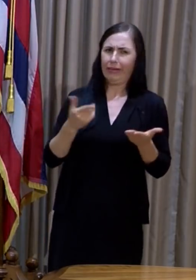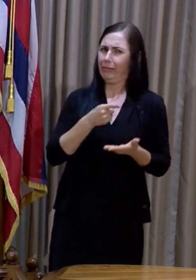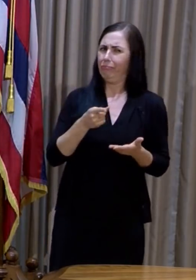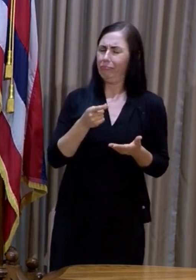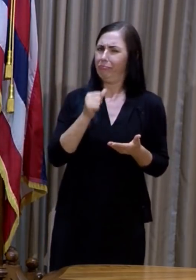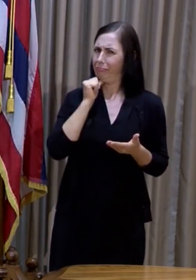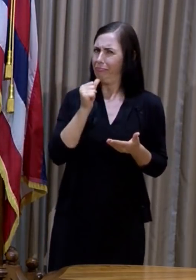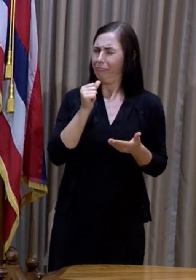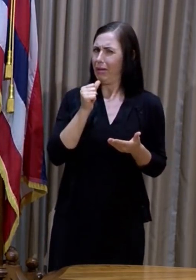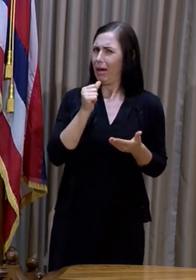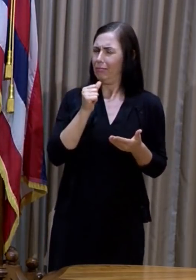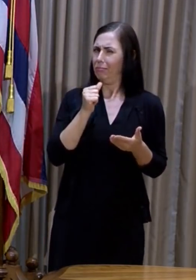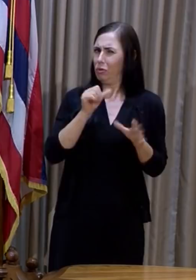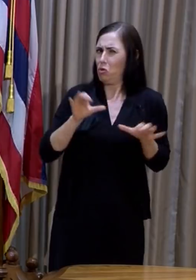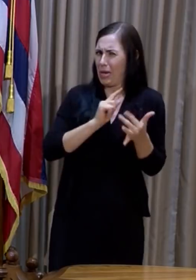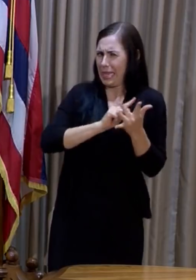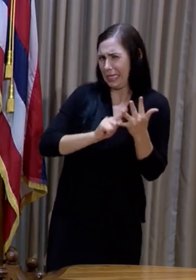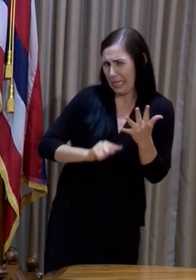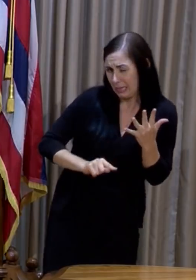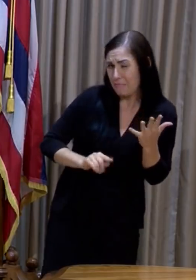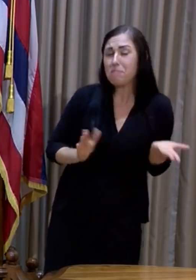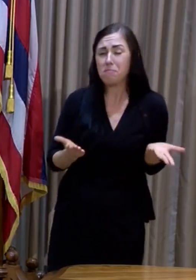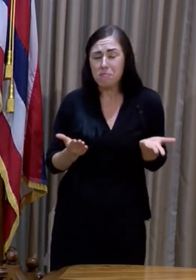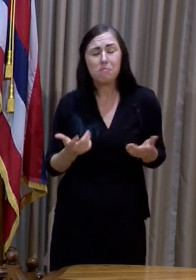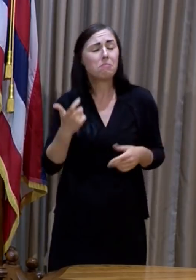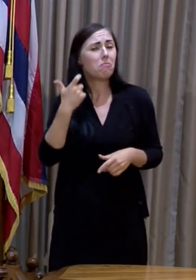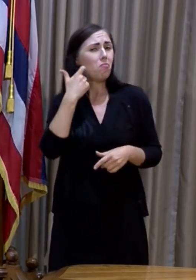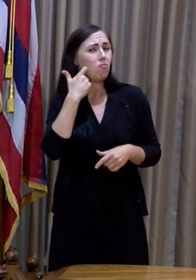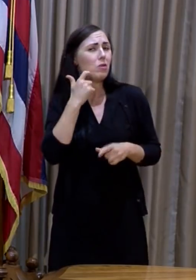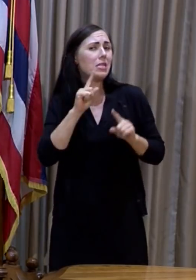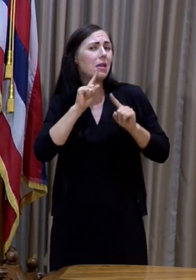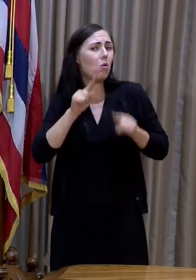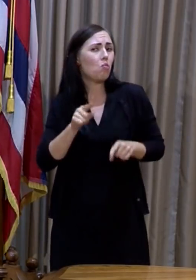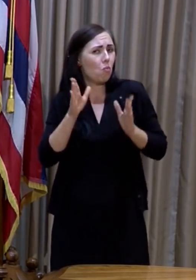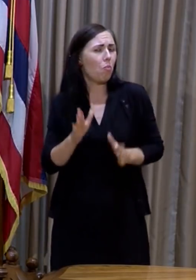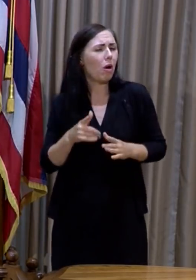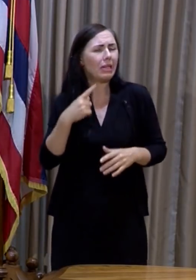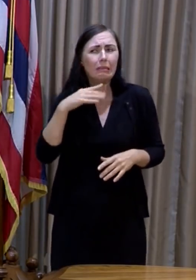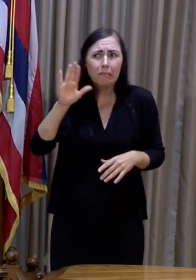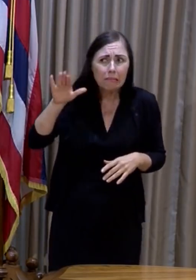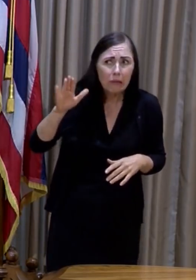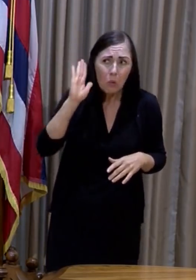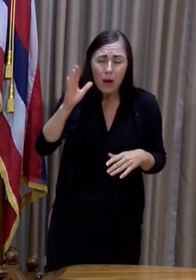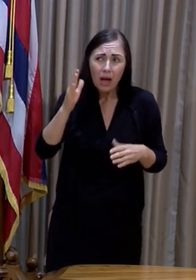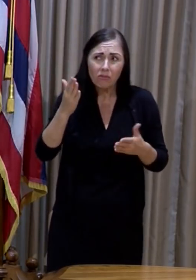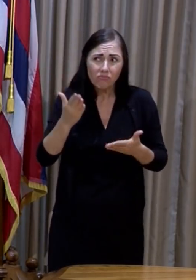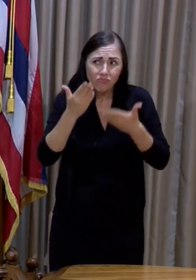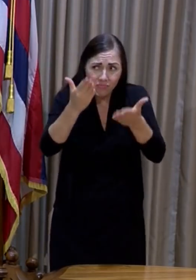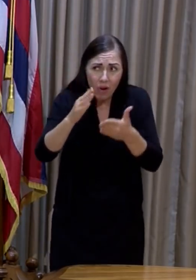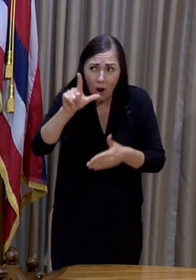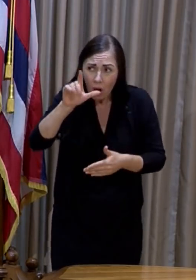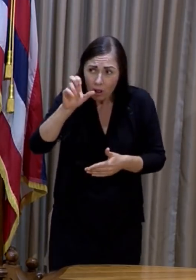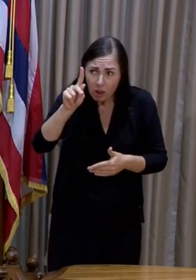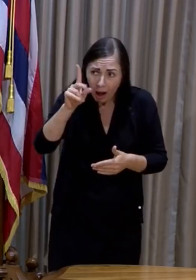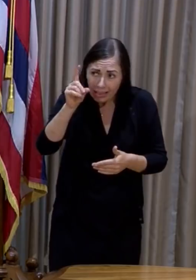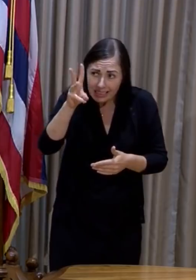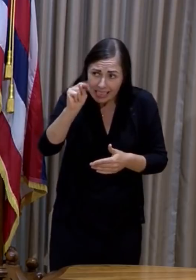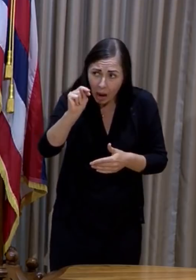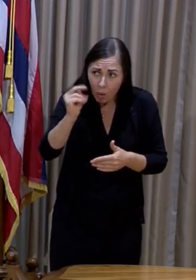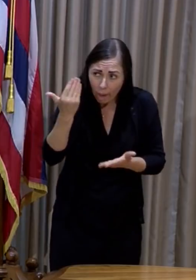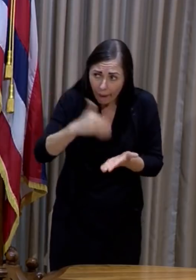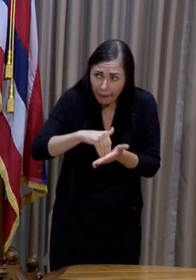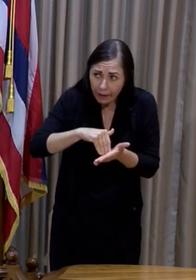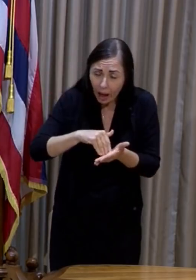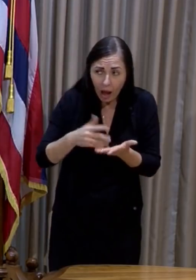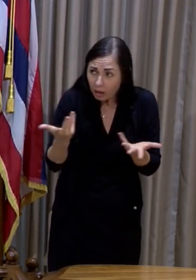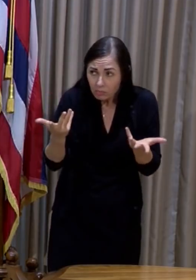to. So it was mentioned by a reporter earlier about lockdowns being on the table. That wasn't addressed specifically. I'm curious,